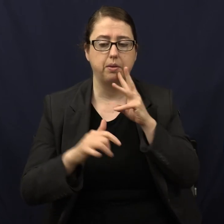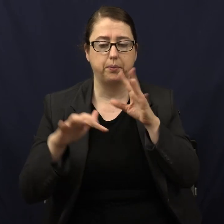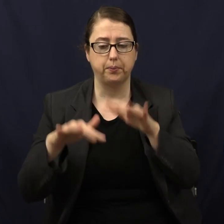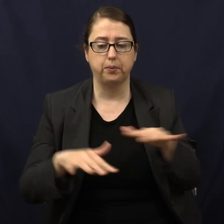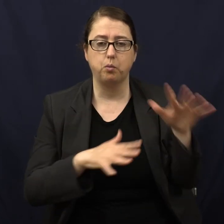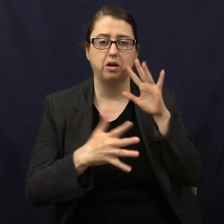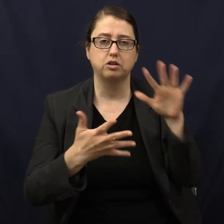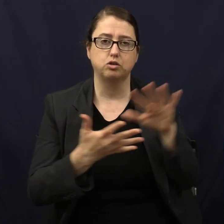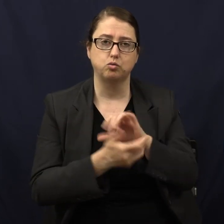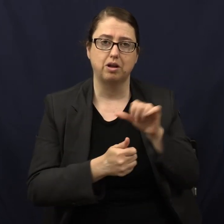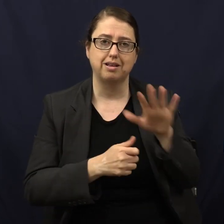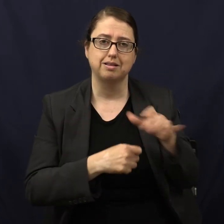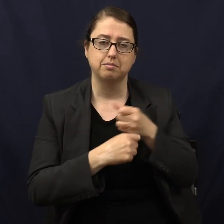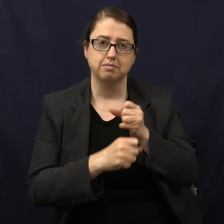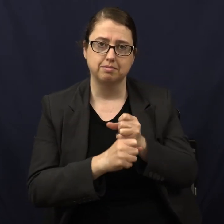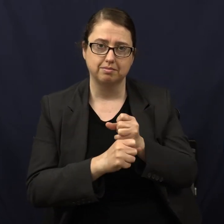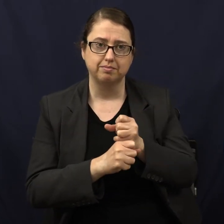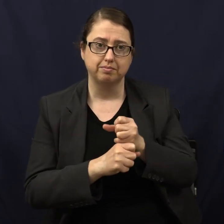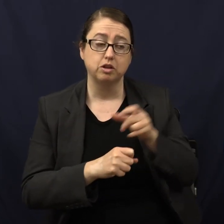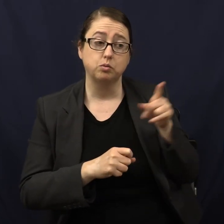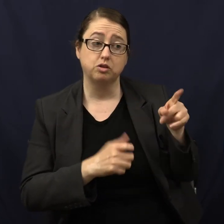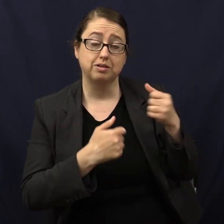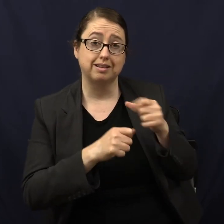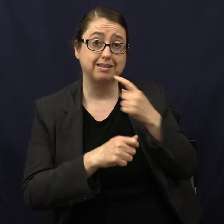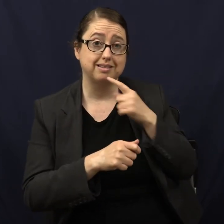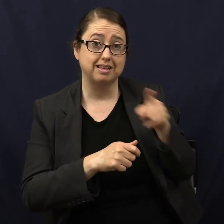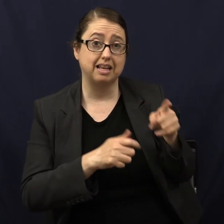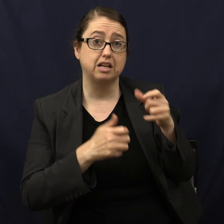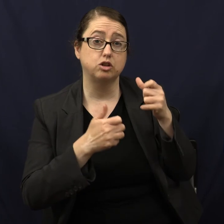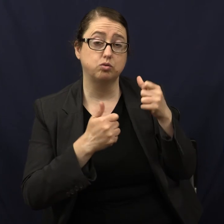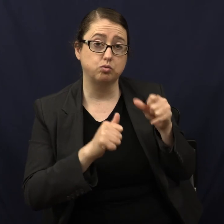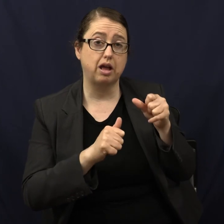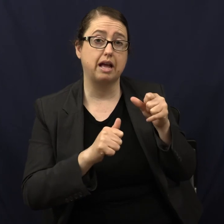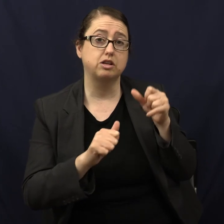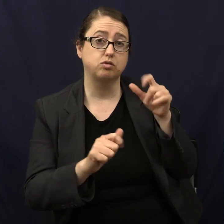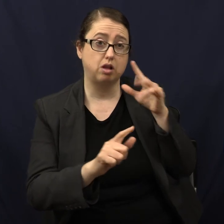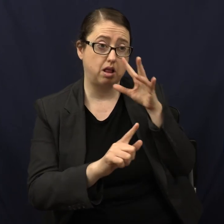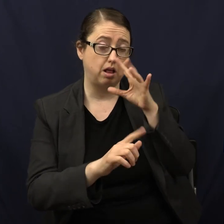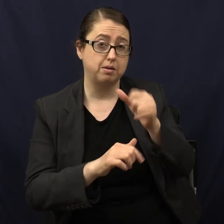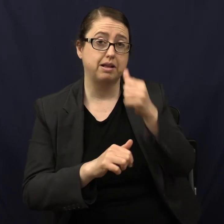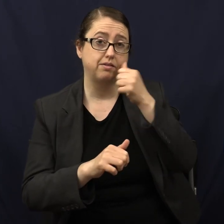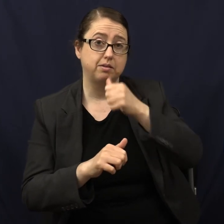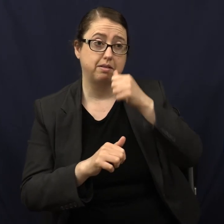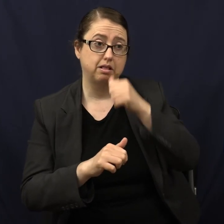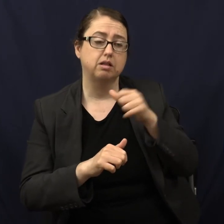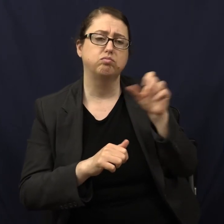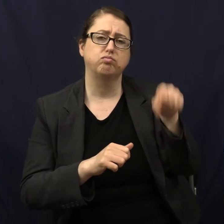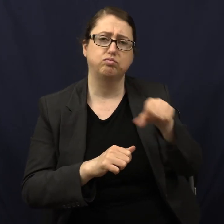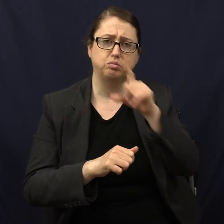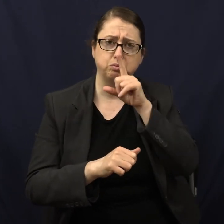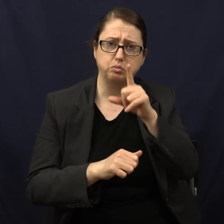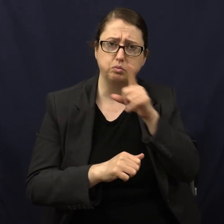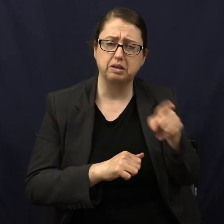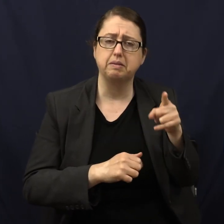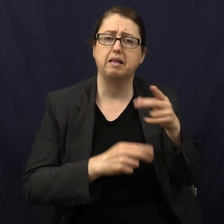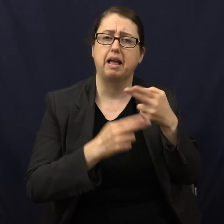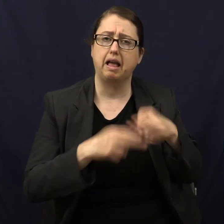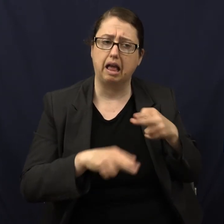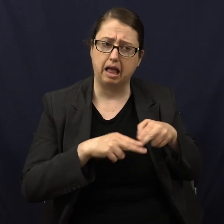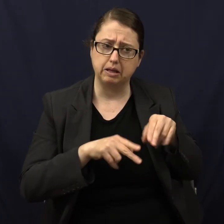destroy his creation. And what they try to say is he does this to attract a mate. And it's true, they do lay the eggs in the structure.